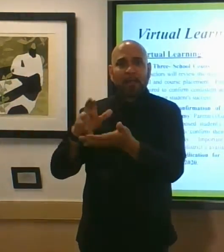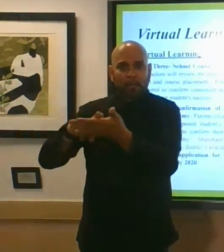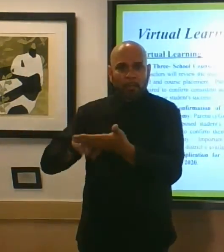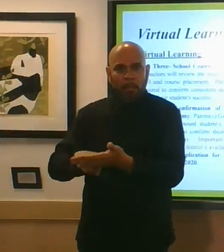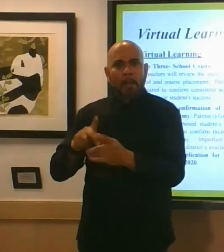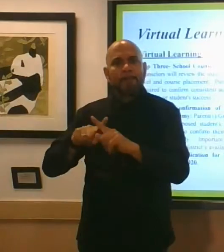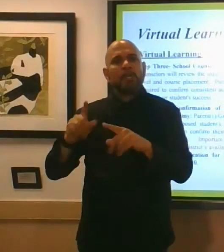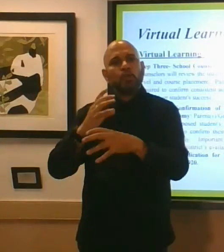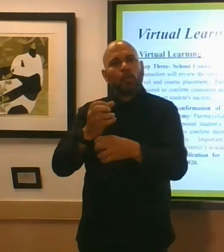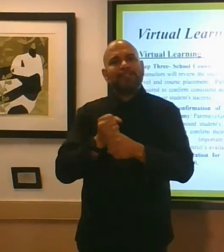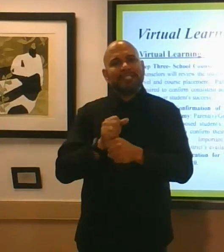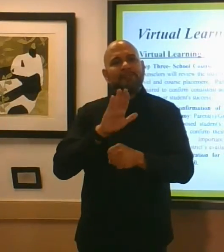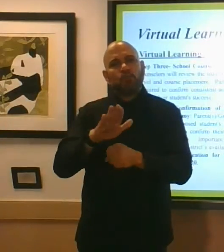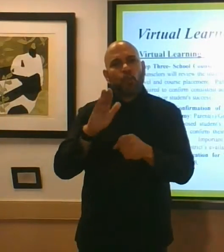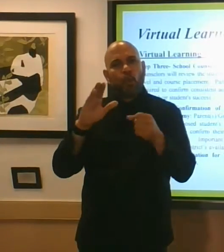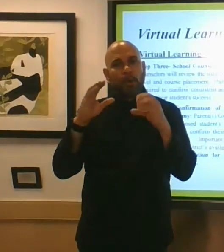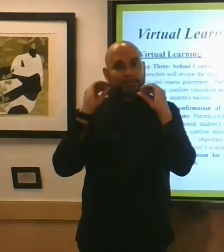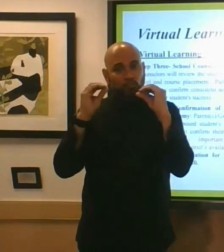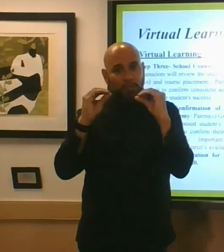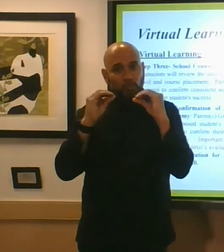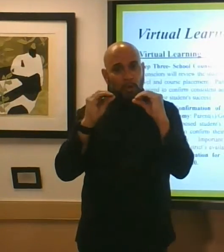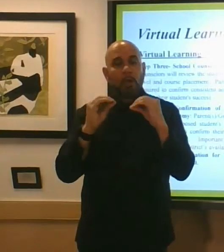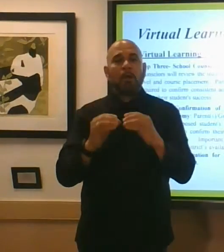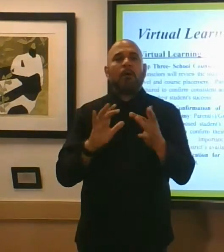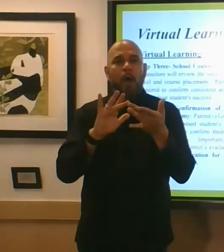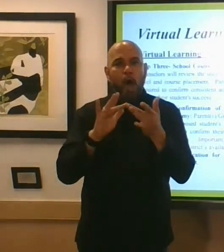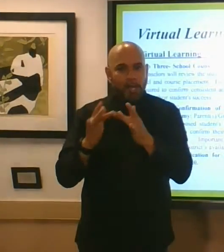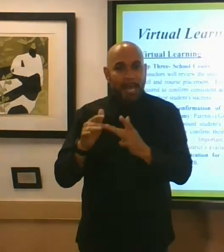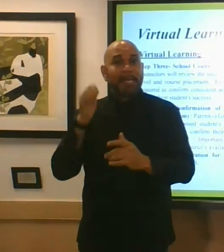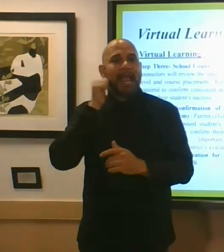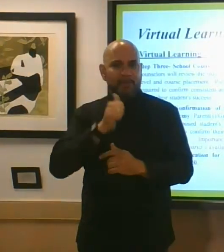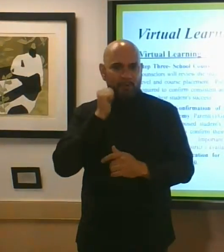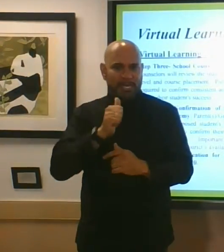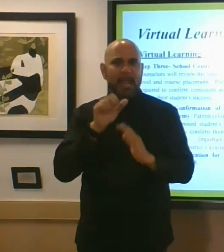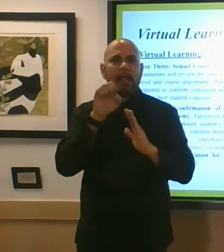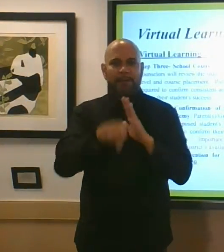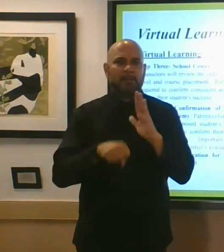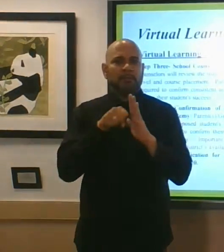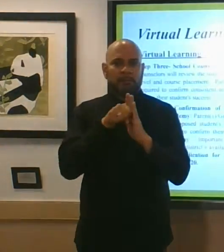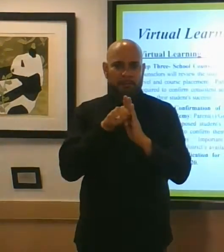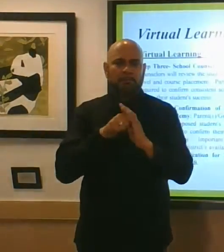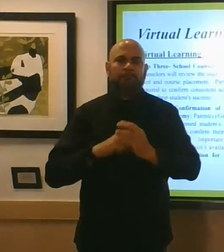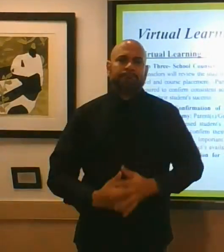receive your instruction virtually every day of the semester